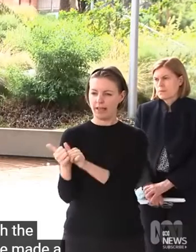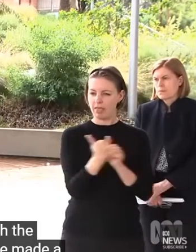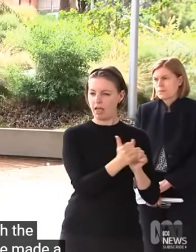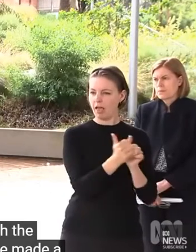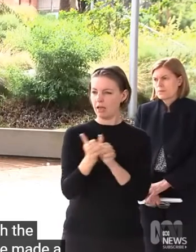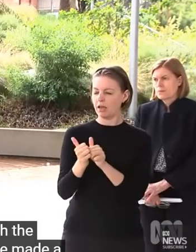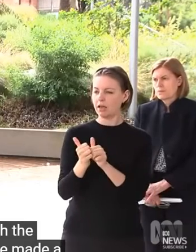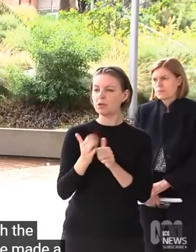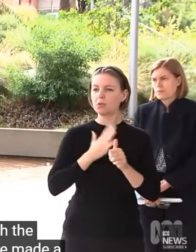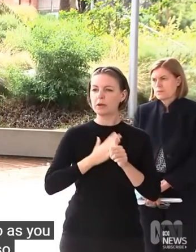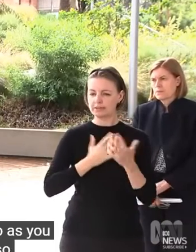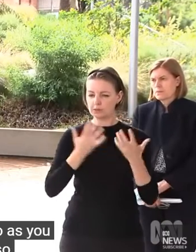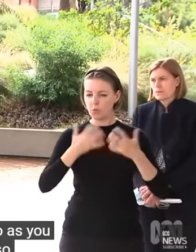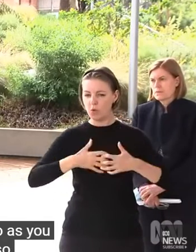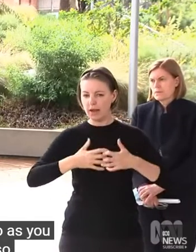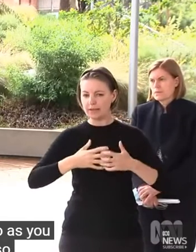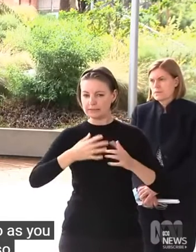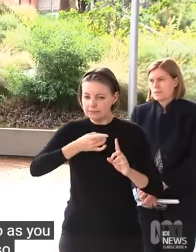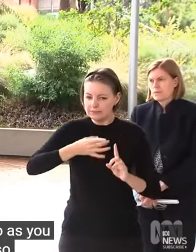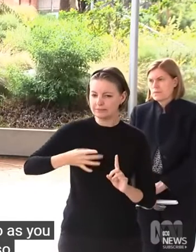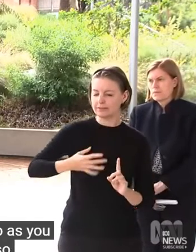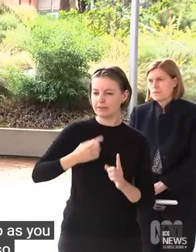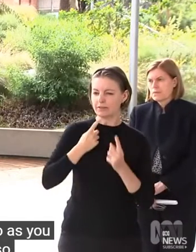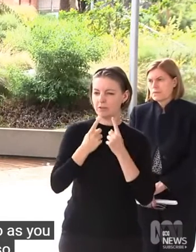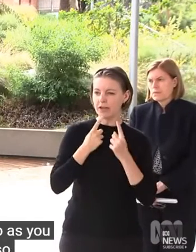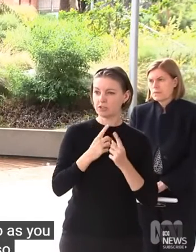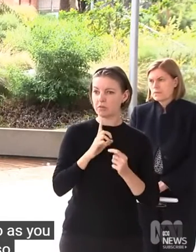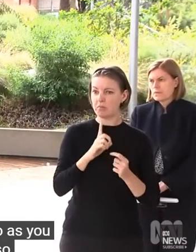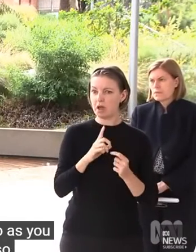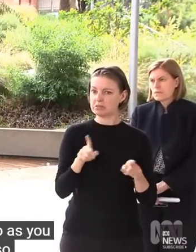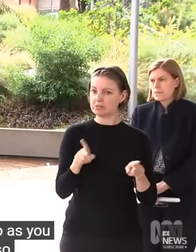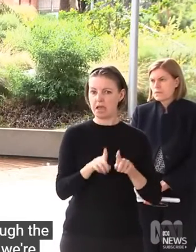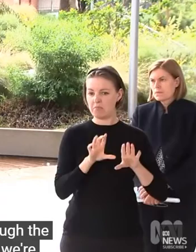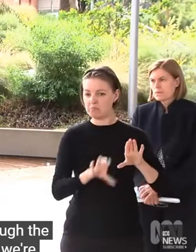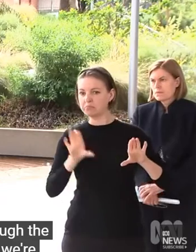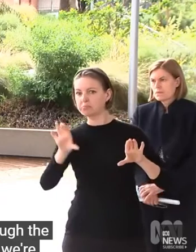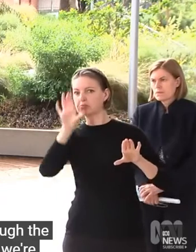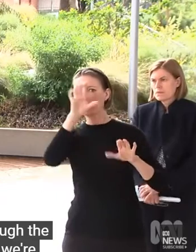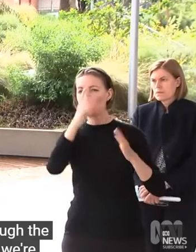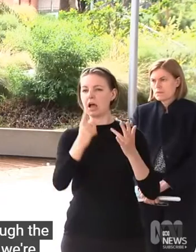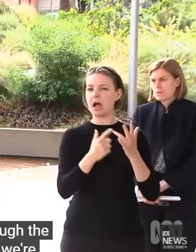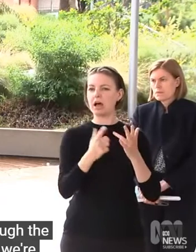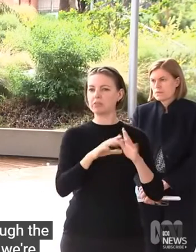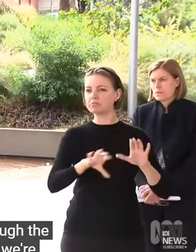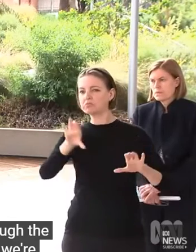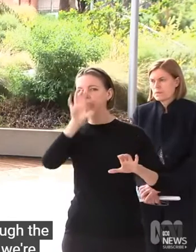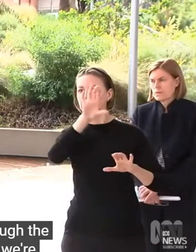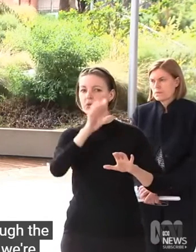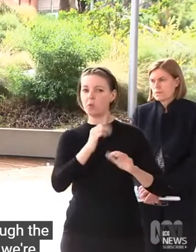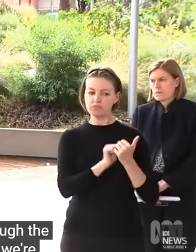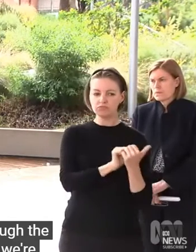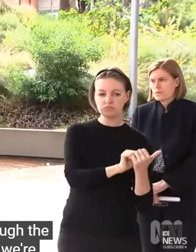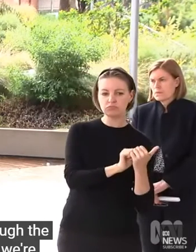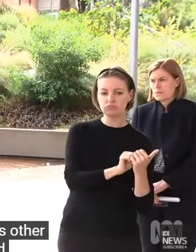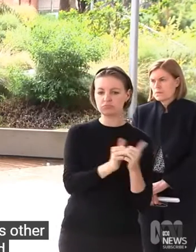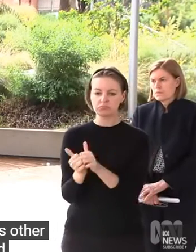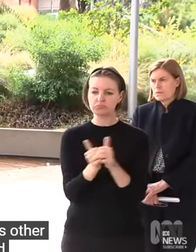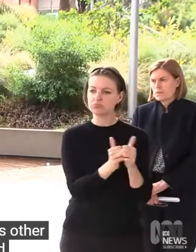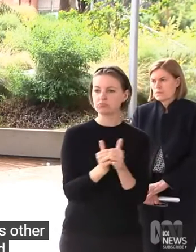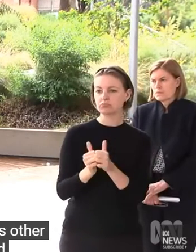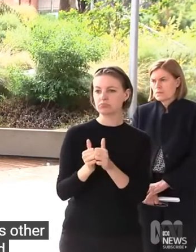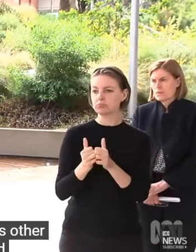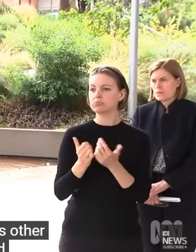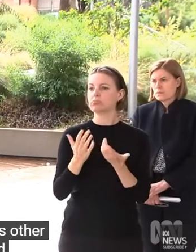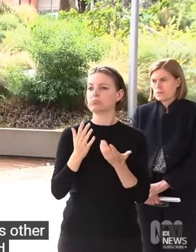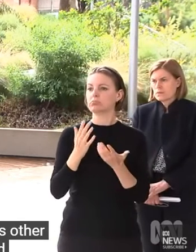through the details of that, but we're already operating as other states are and working very closely with the private health system in providing care for patients